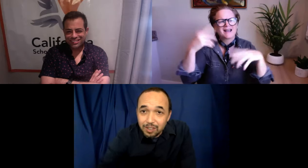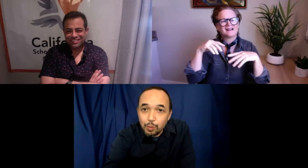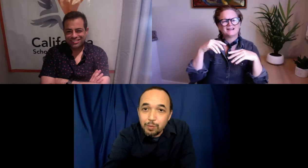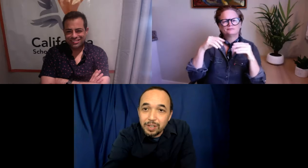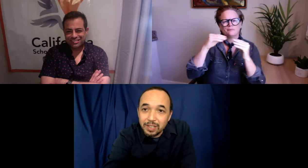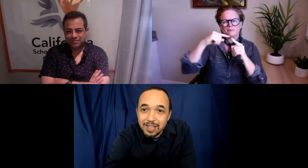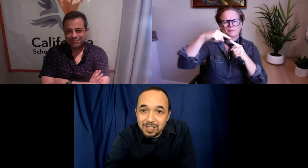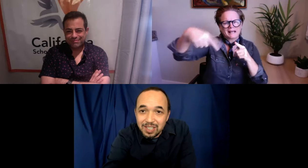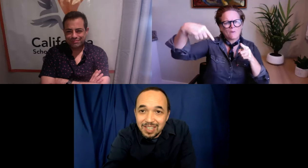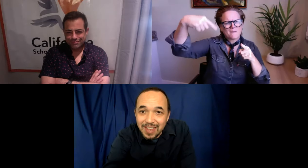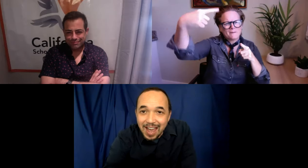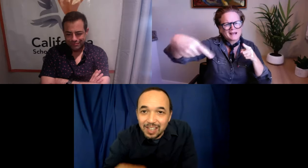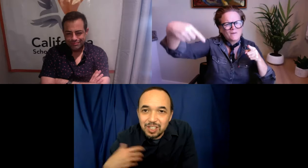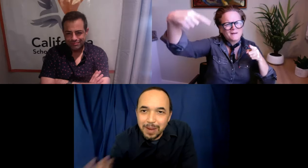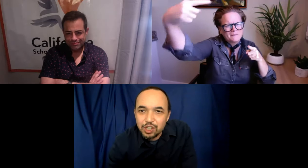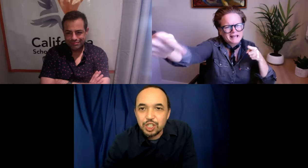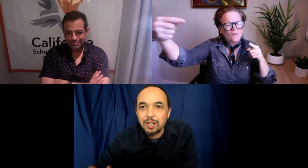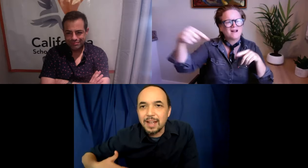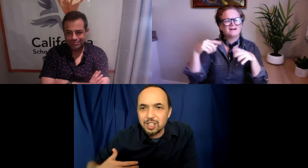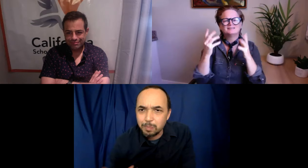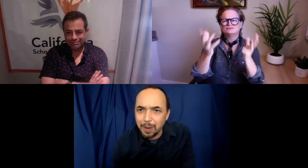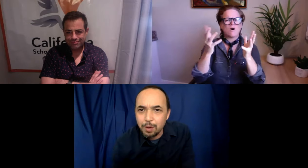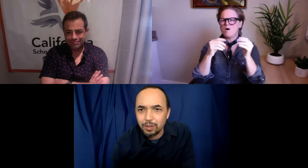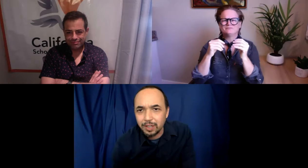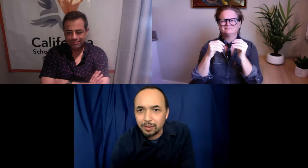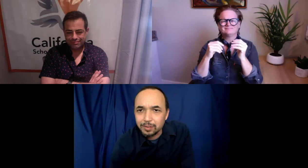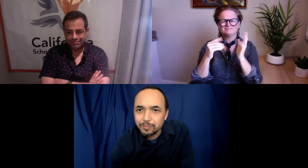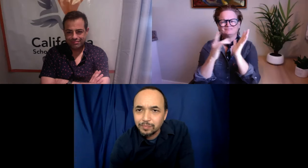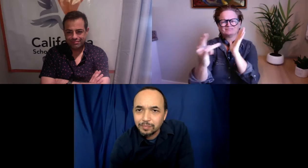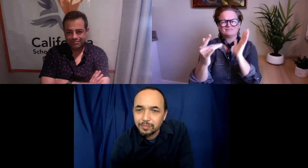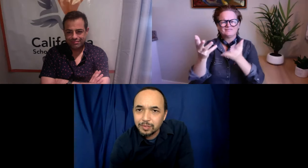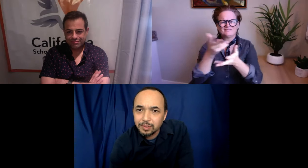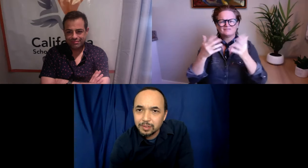And so, we really like to see that expansion and that spiraling.